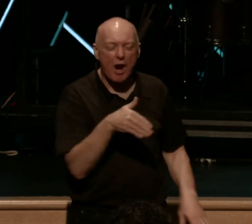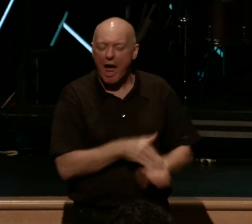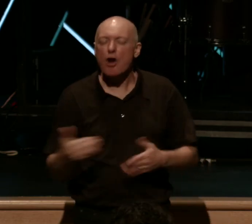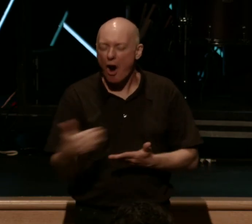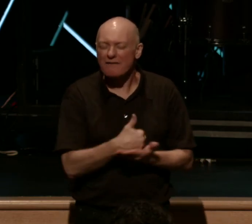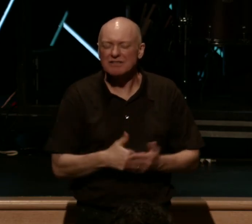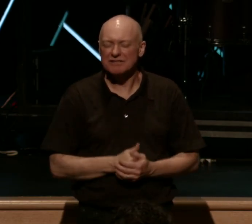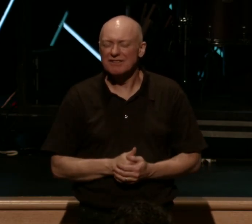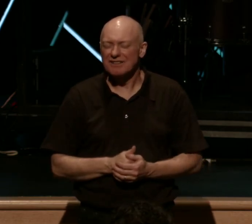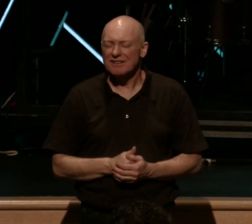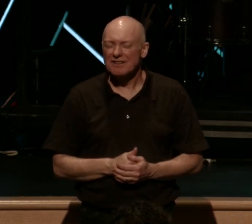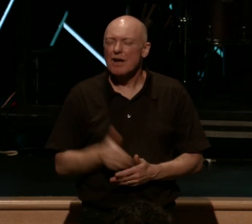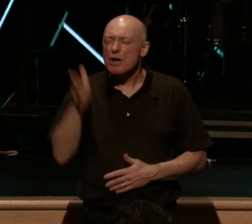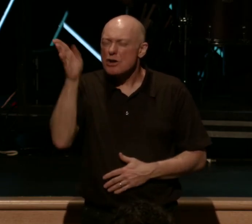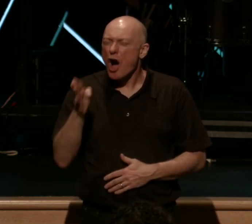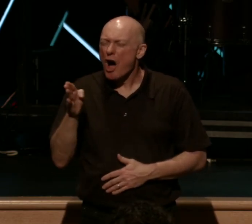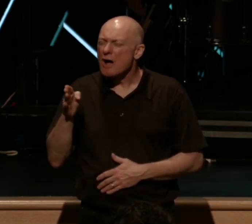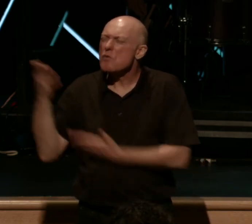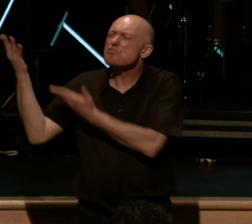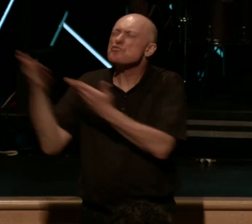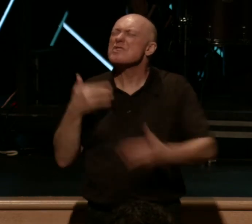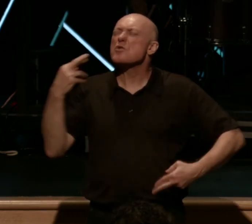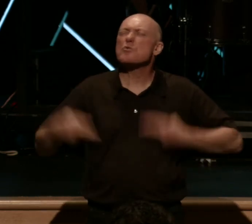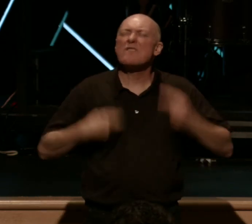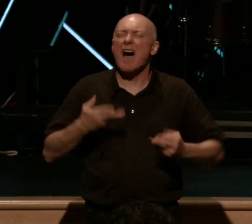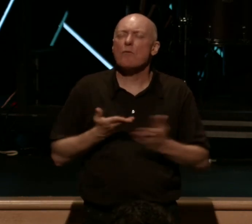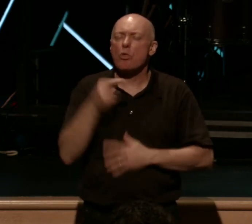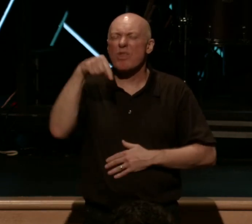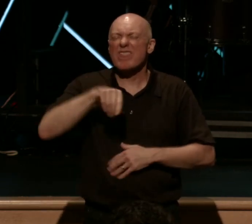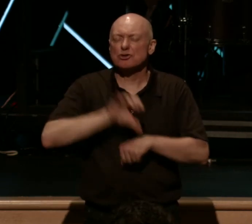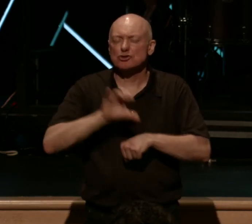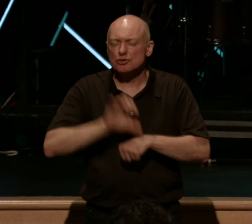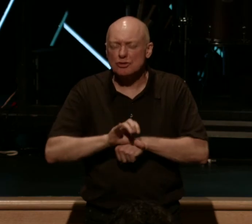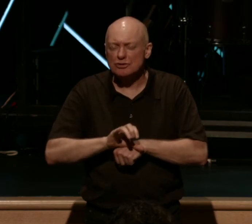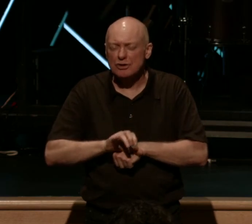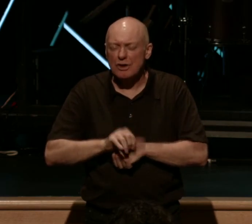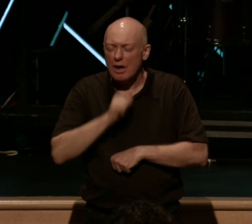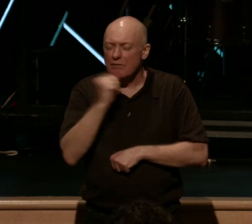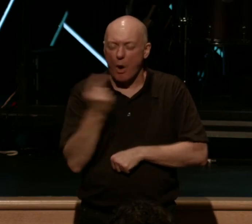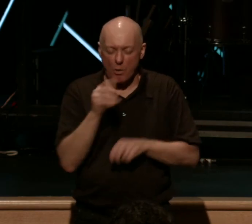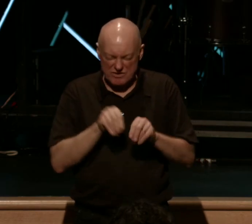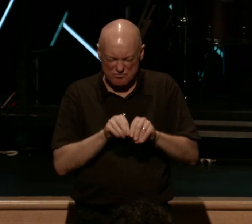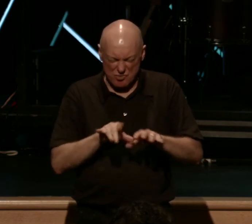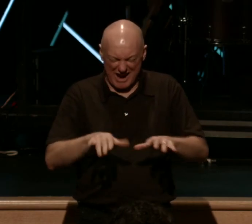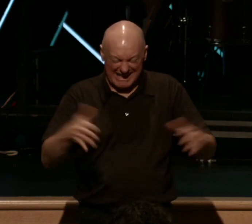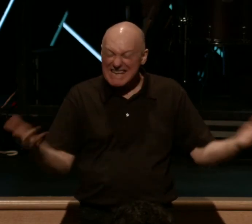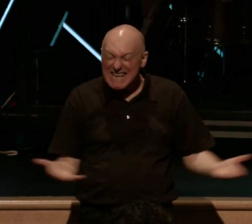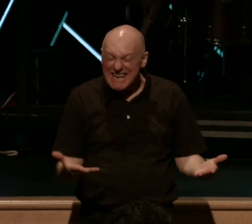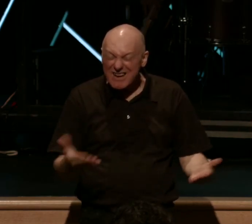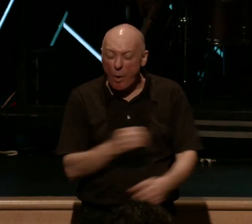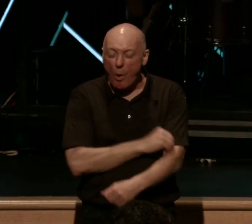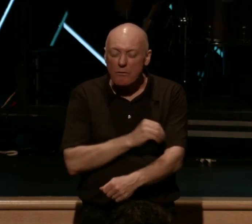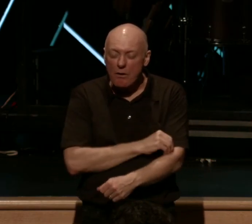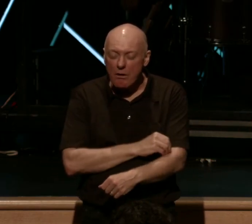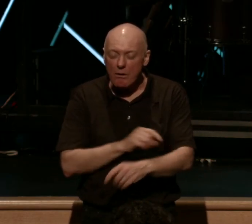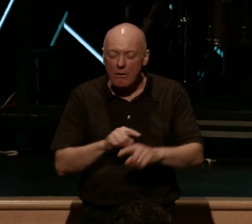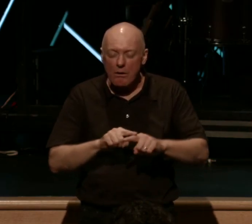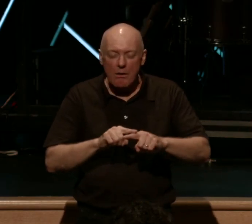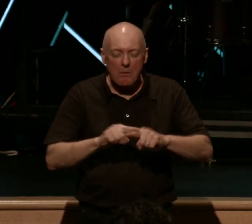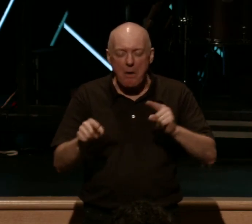God, would you do a revival through this church that not only would it spread to this community, but all the regions of Canada